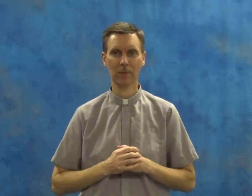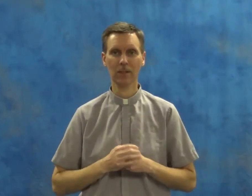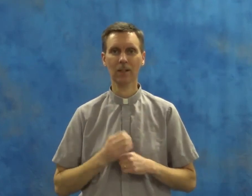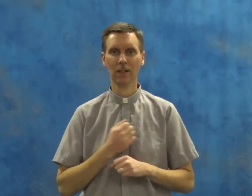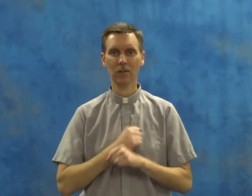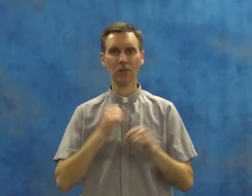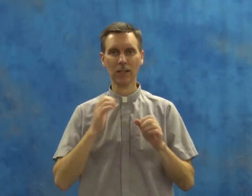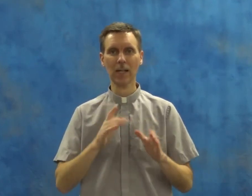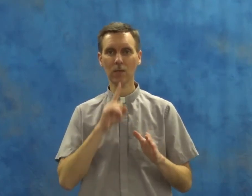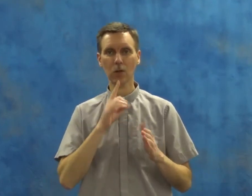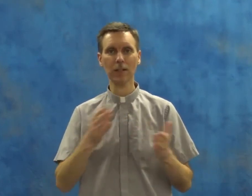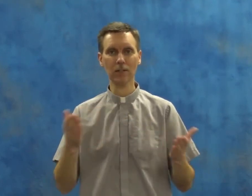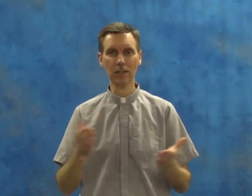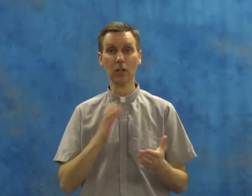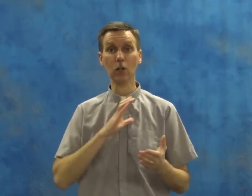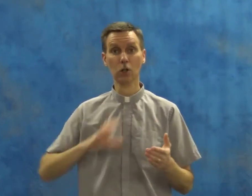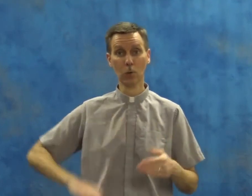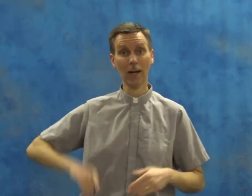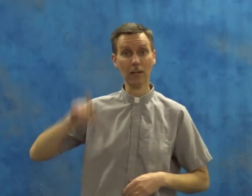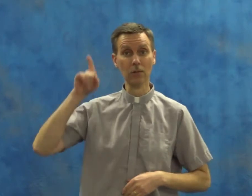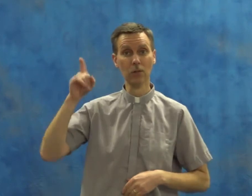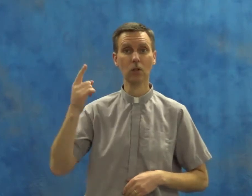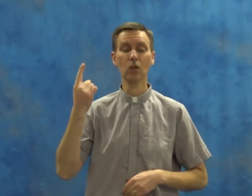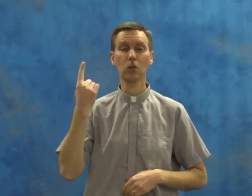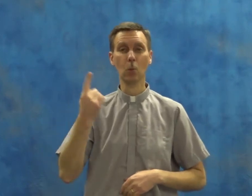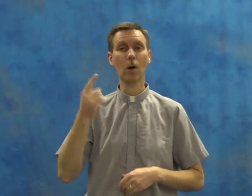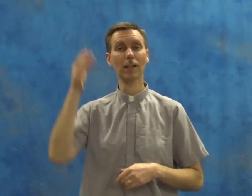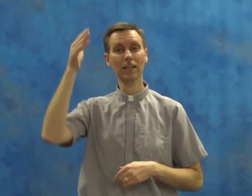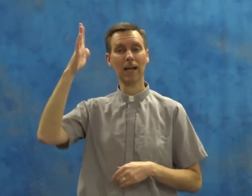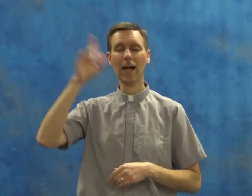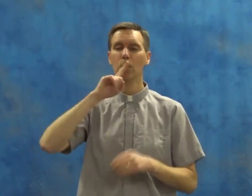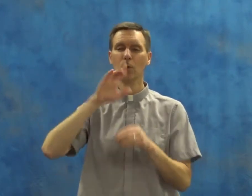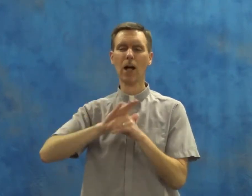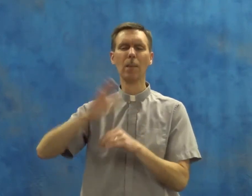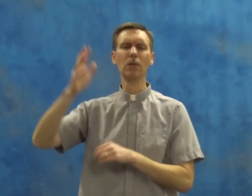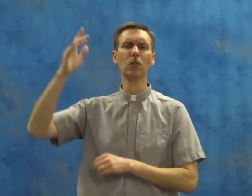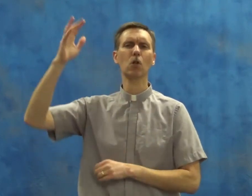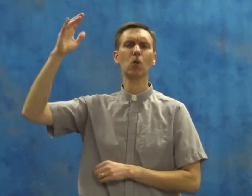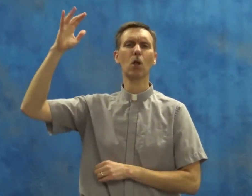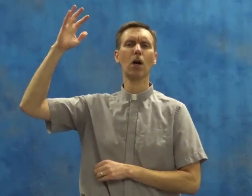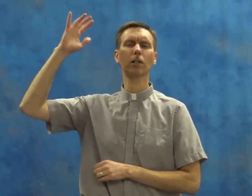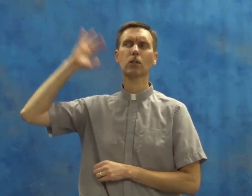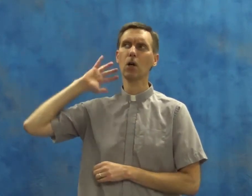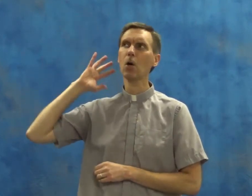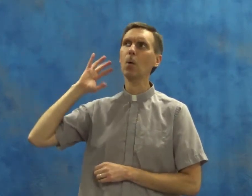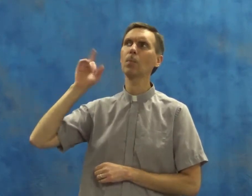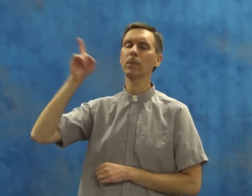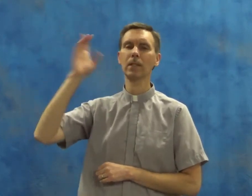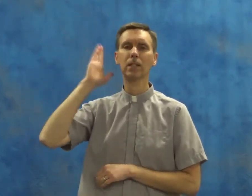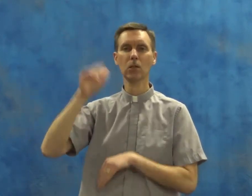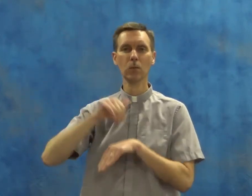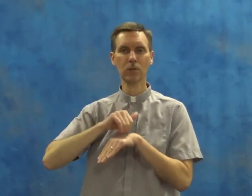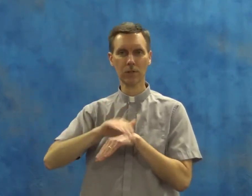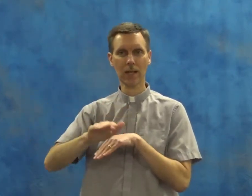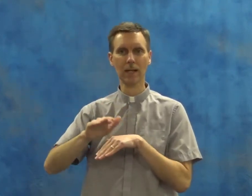The Savior is here. Christ, the one that God promised long ago that he would send